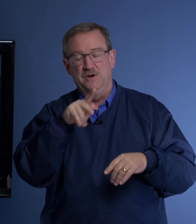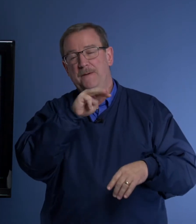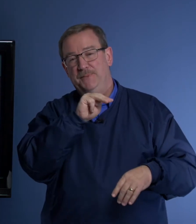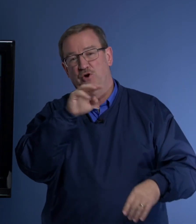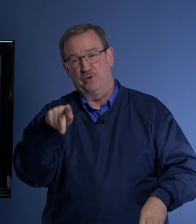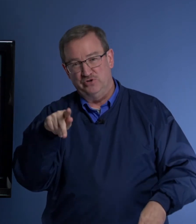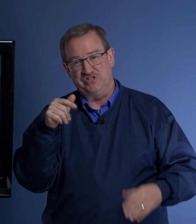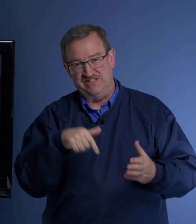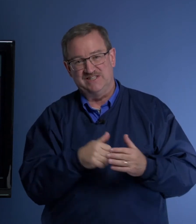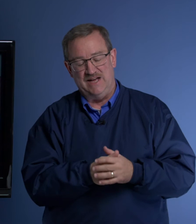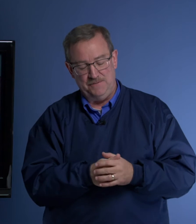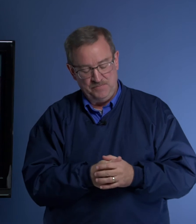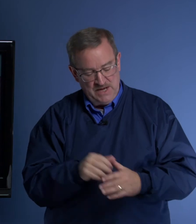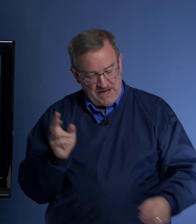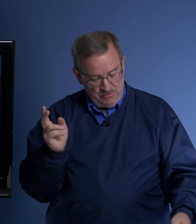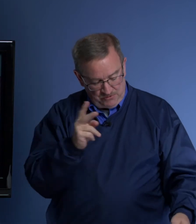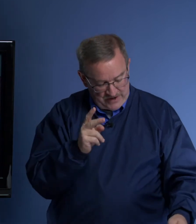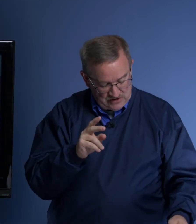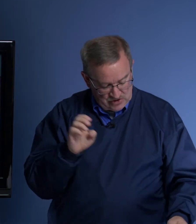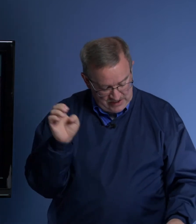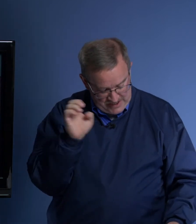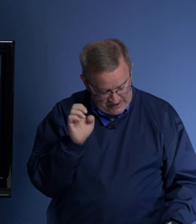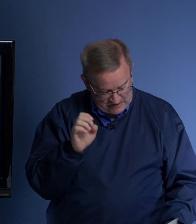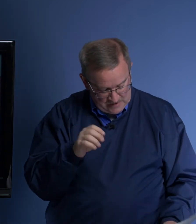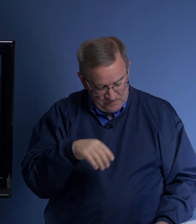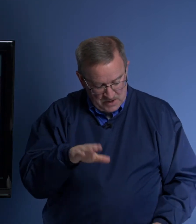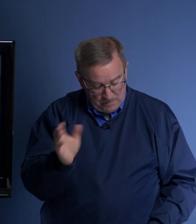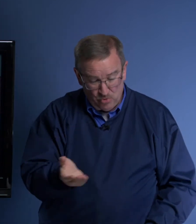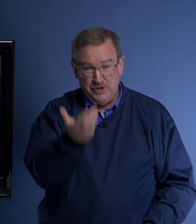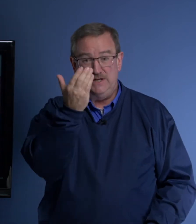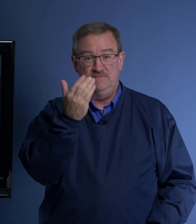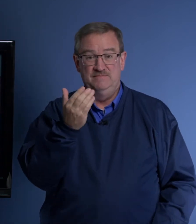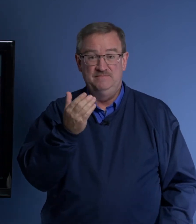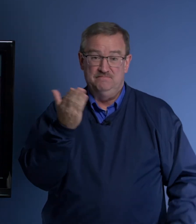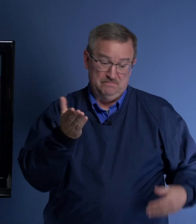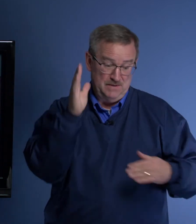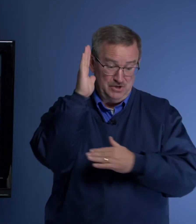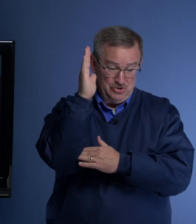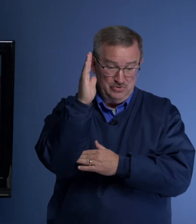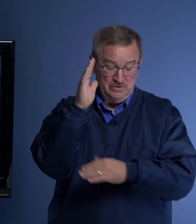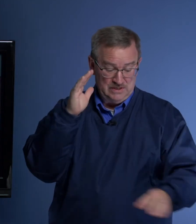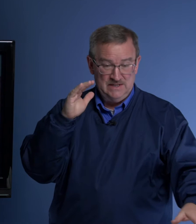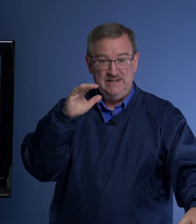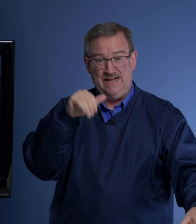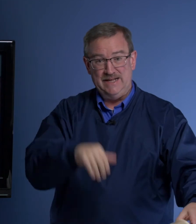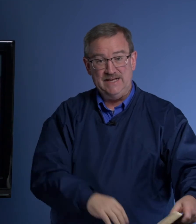Medo-Persia at this time. He would face to the east morning, maybe noon and night.